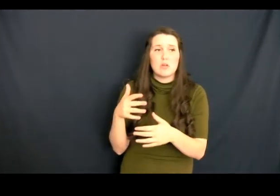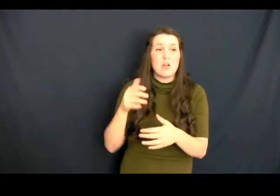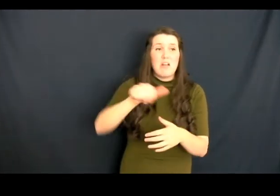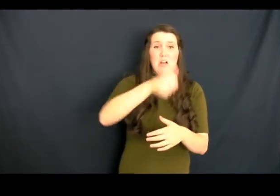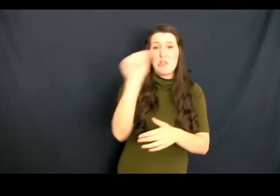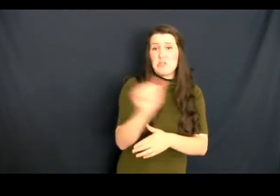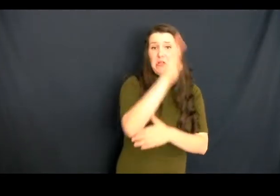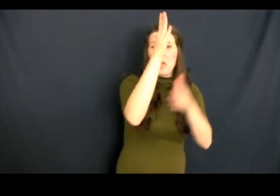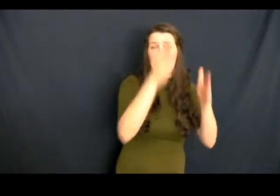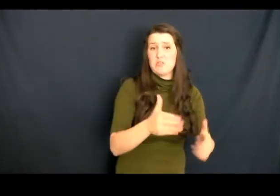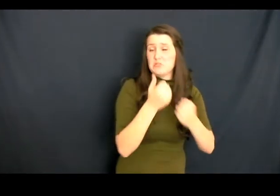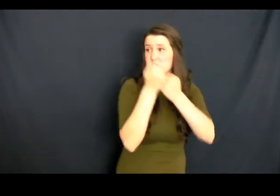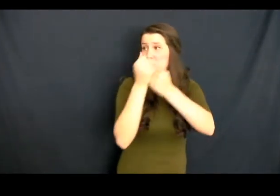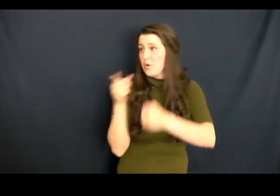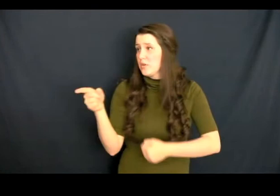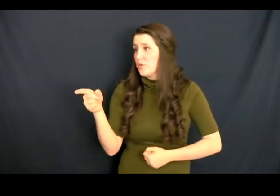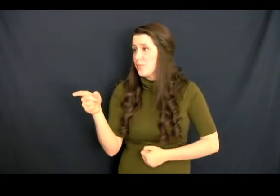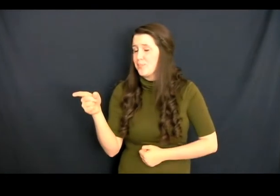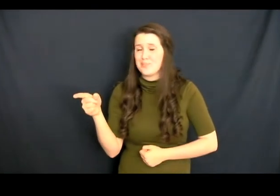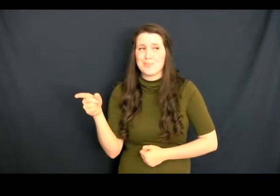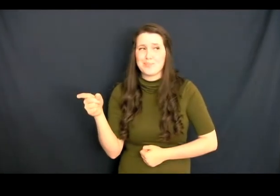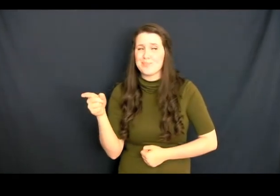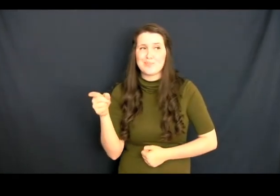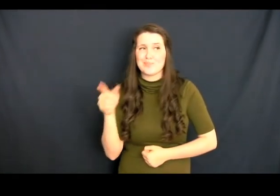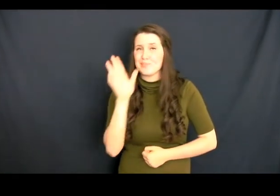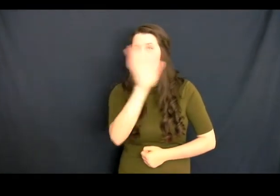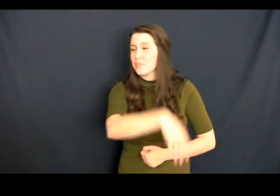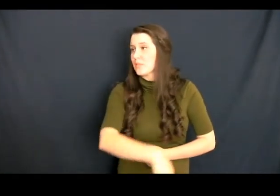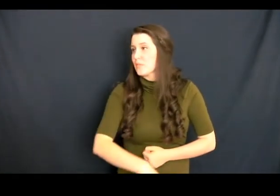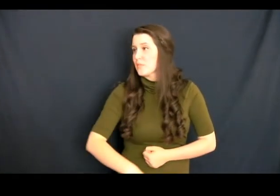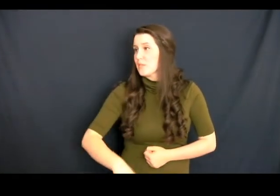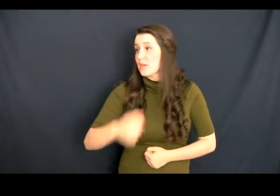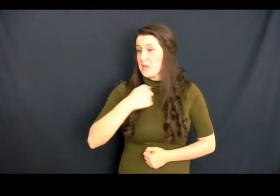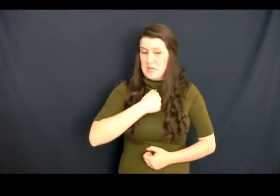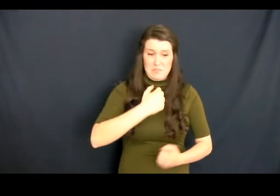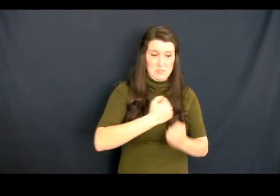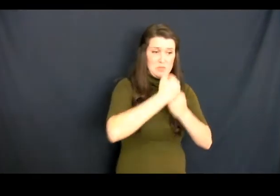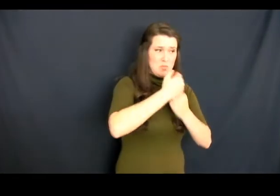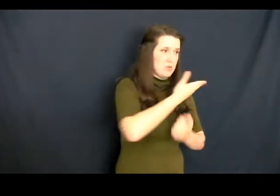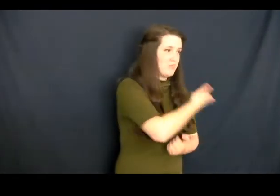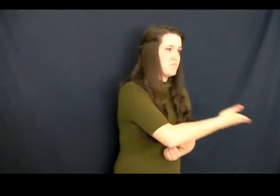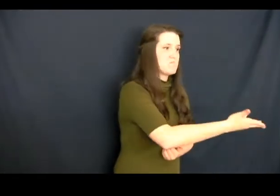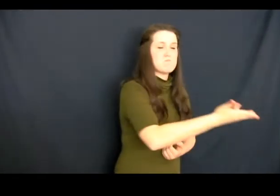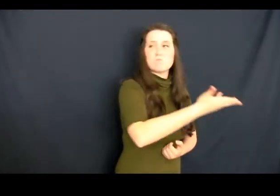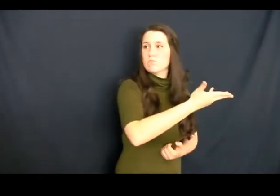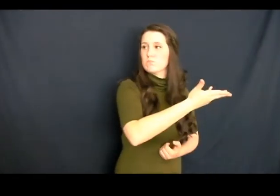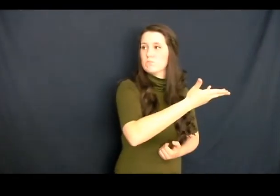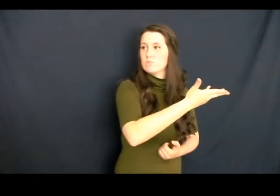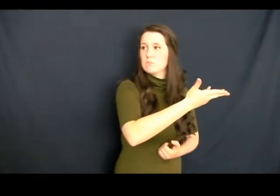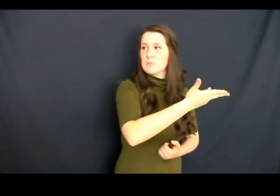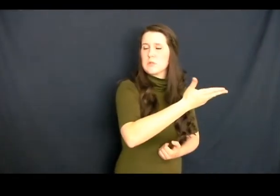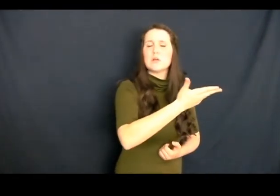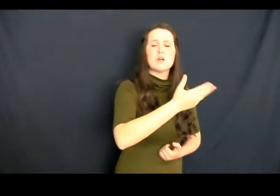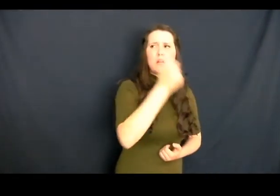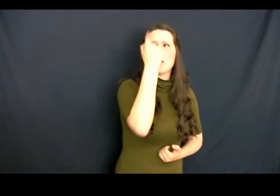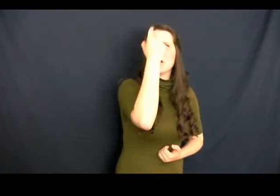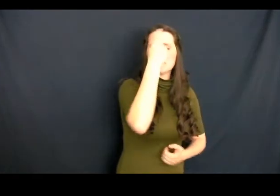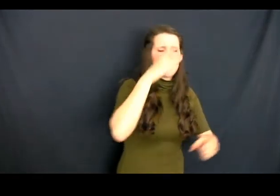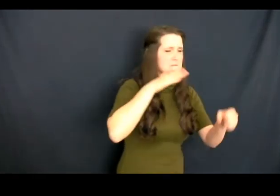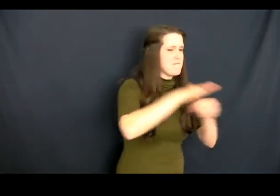hate themselves speak on your behalf. I speak on behalf of those who don't have the opportunity to address you. For those who know what Ching Chong,